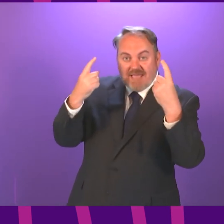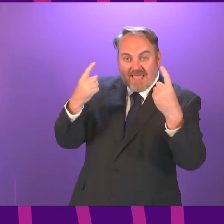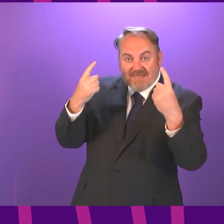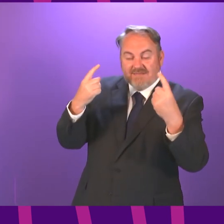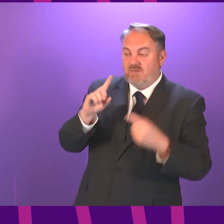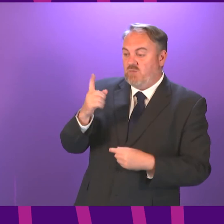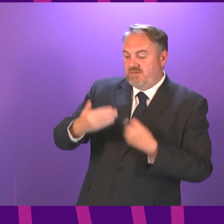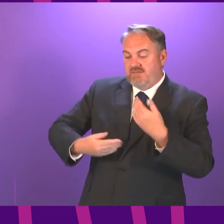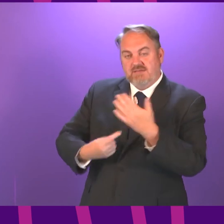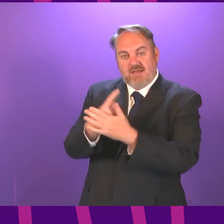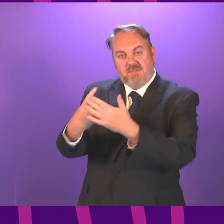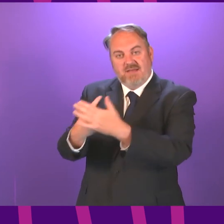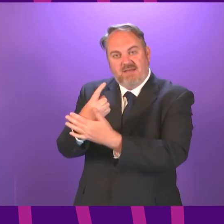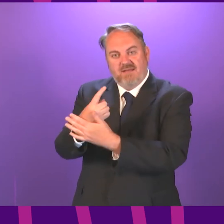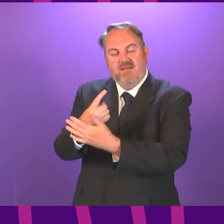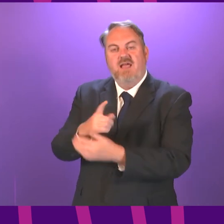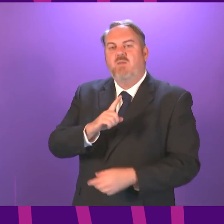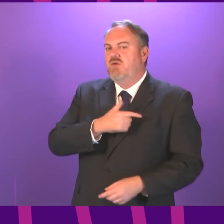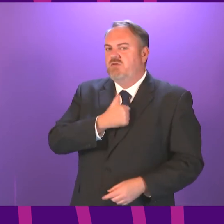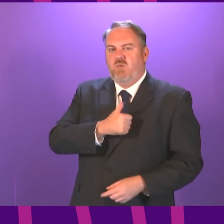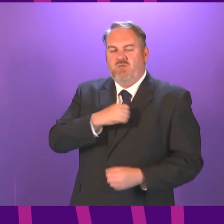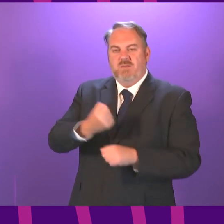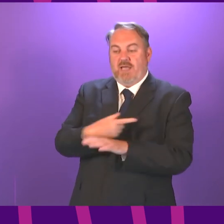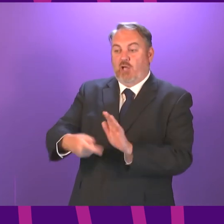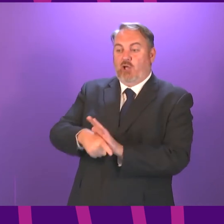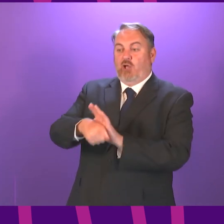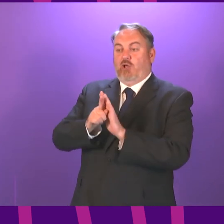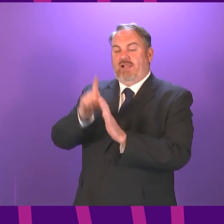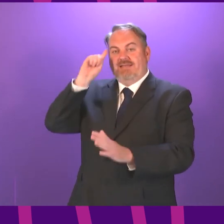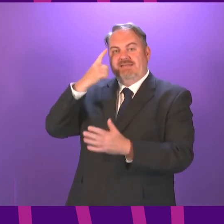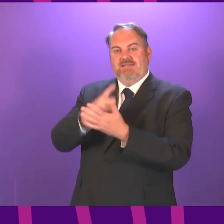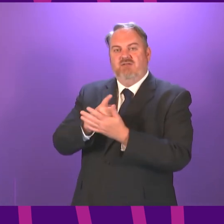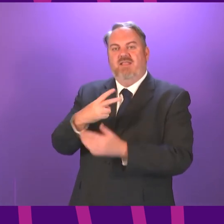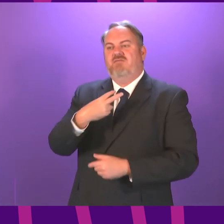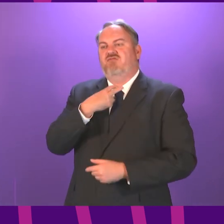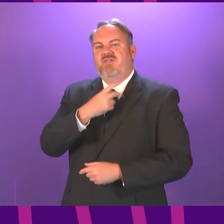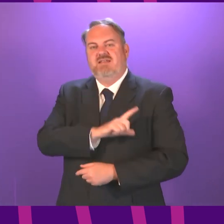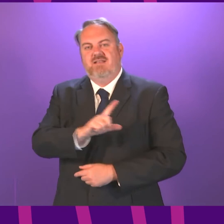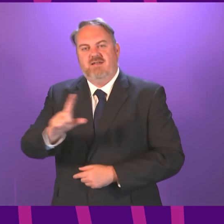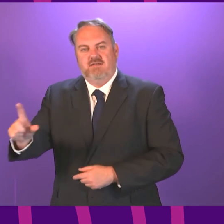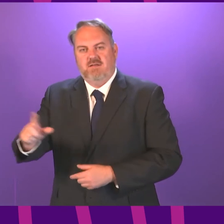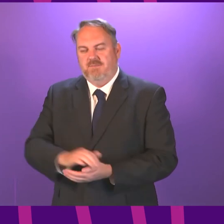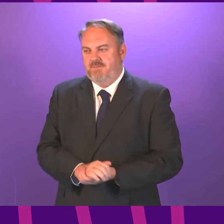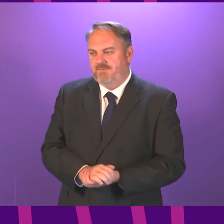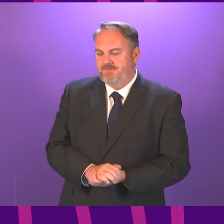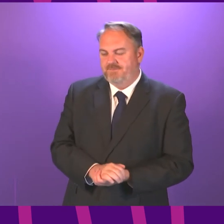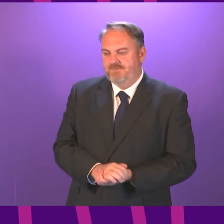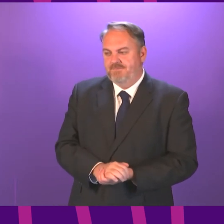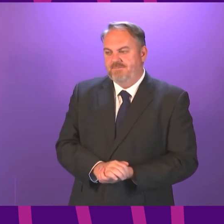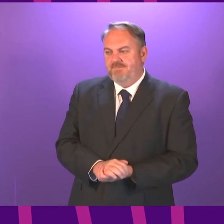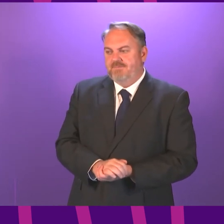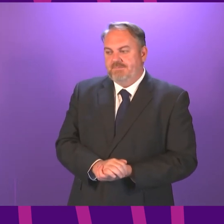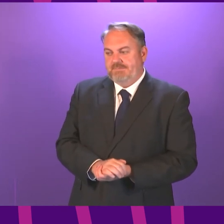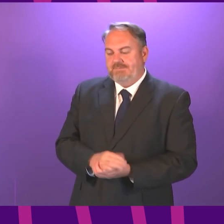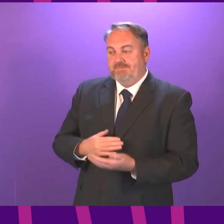prematurely in a way that would cause a significant burden of ill health and pressure on the NHS Martin Whitfield to be followed by Emma